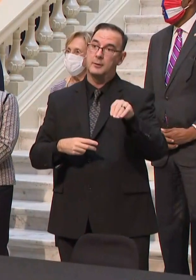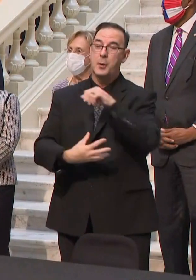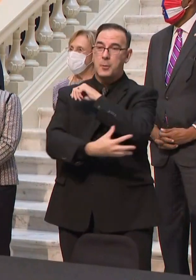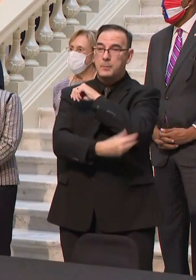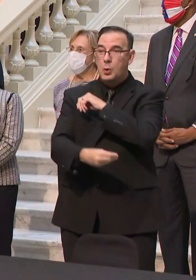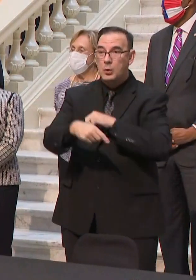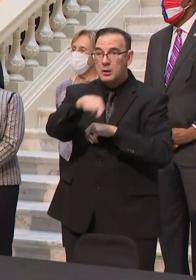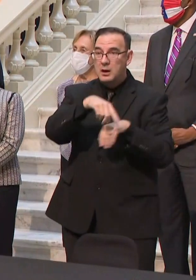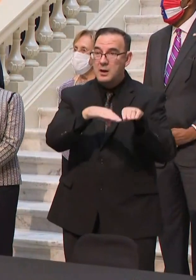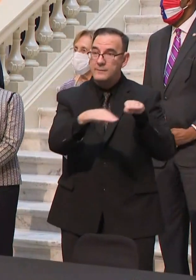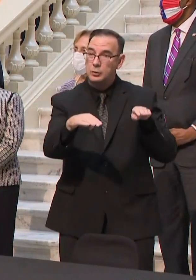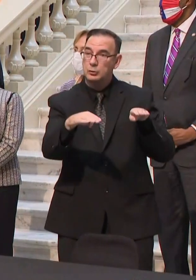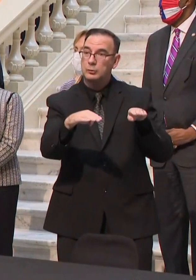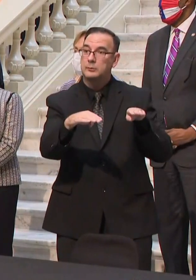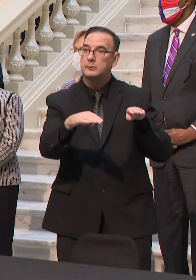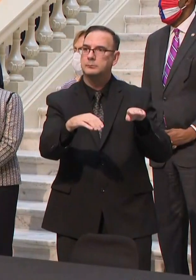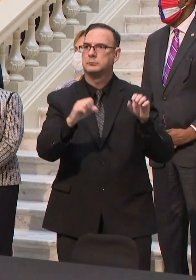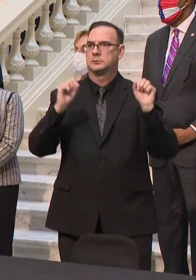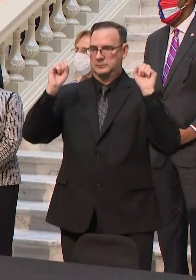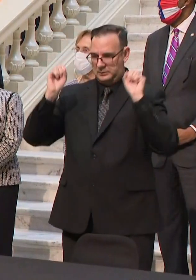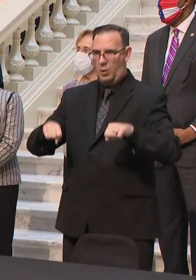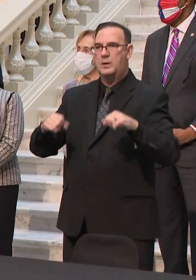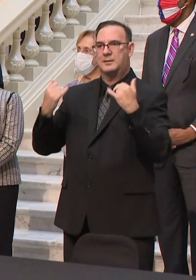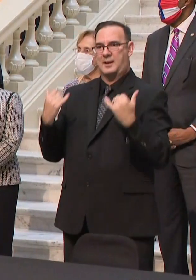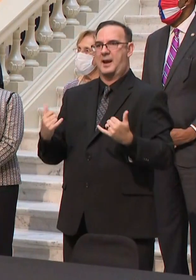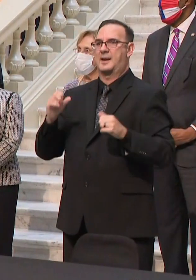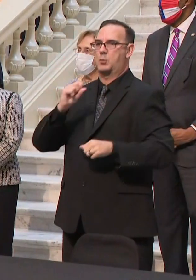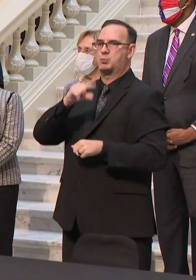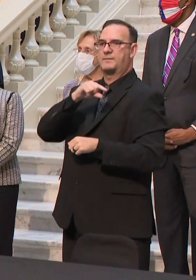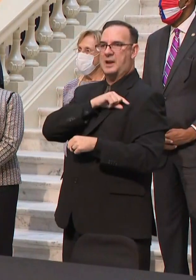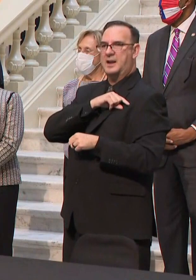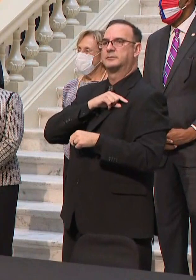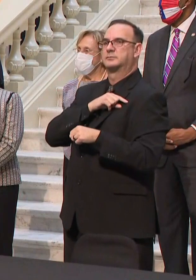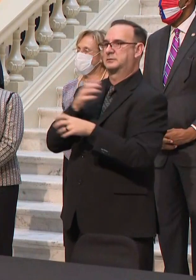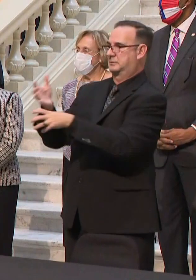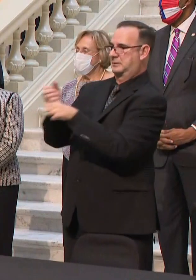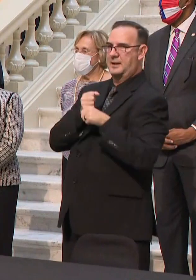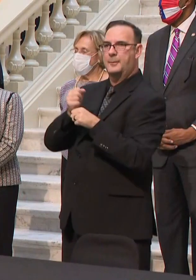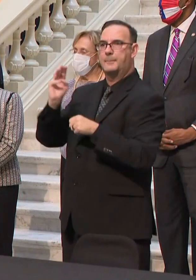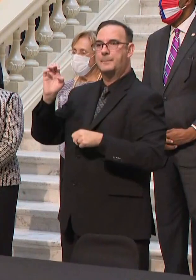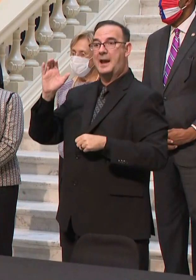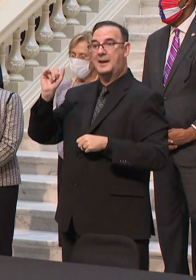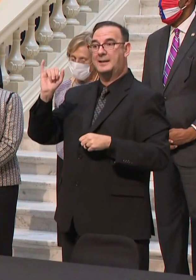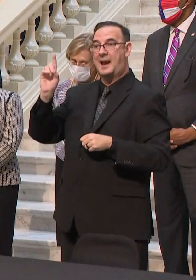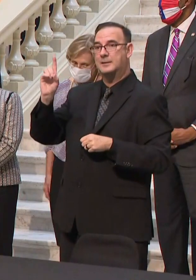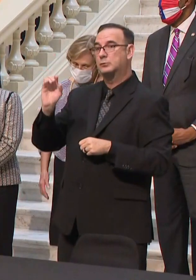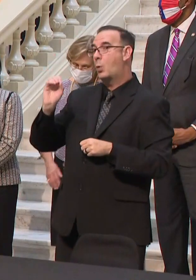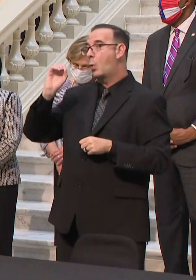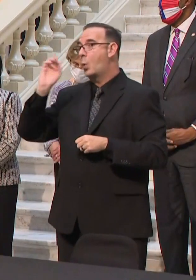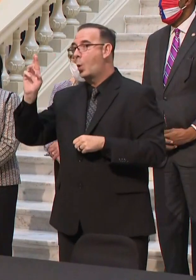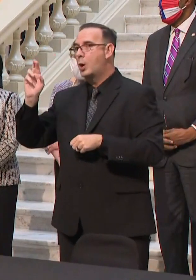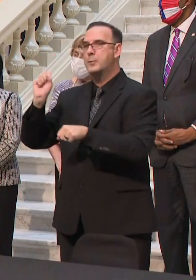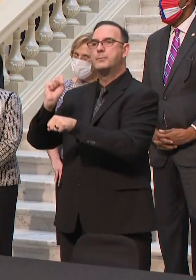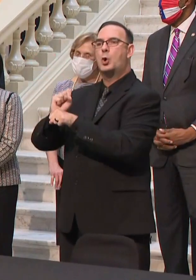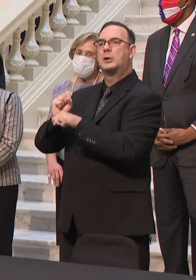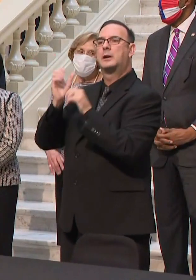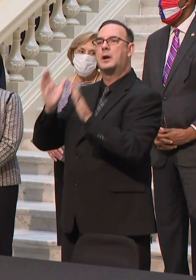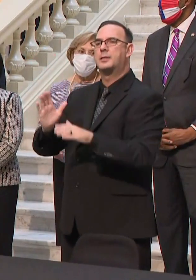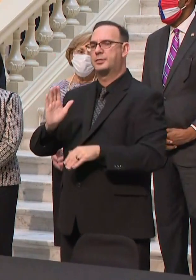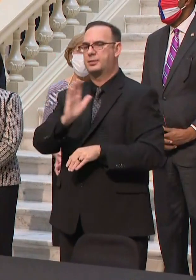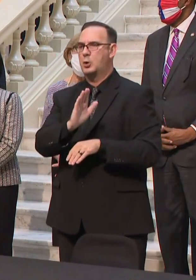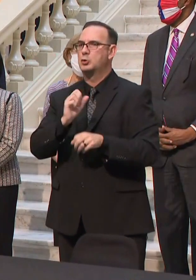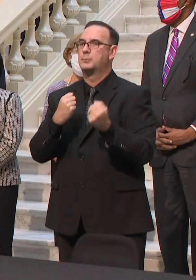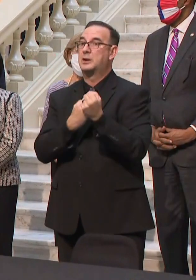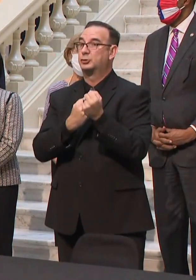insurance through Medicaid or their employer-sponsored insurance. The qualifying activities include employment